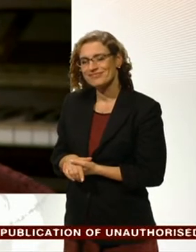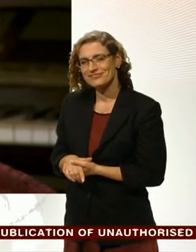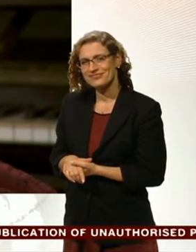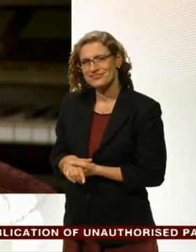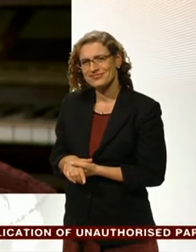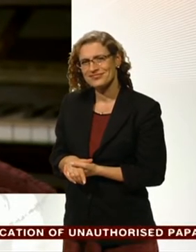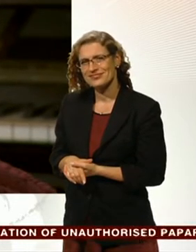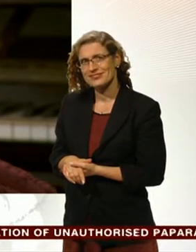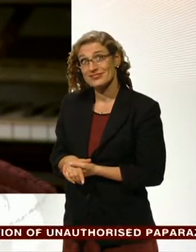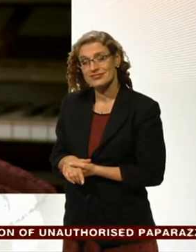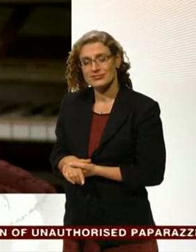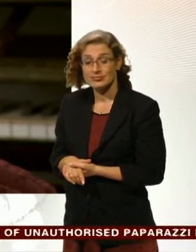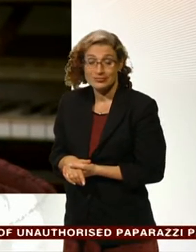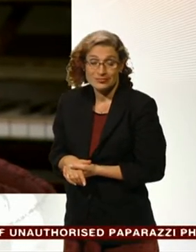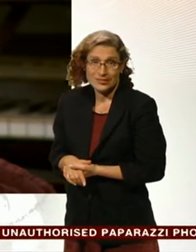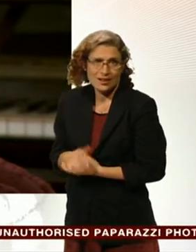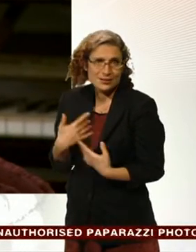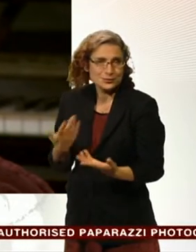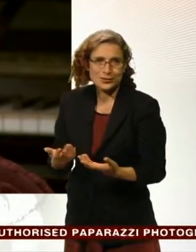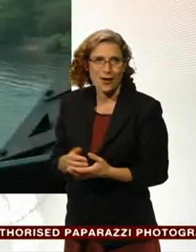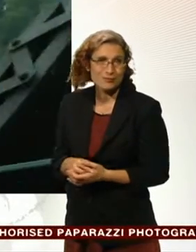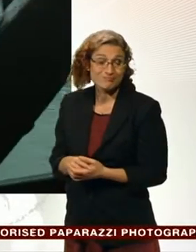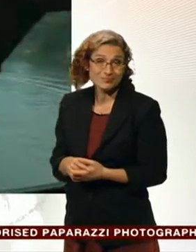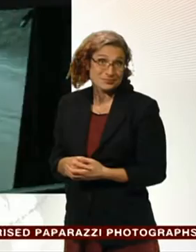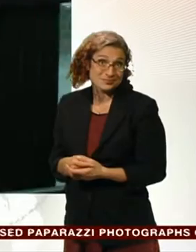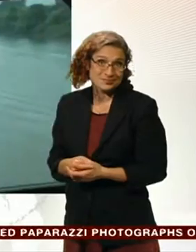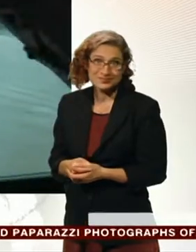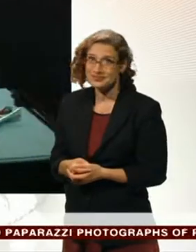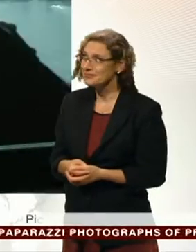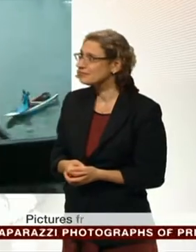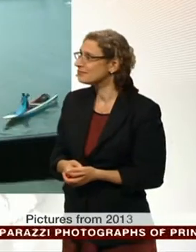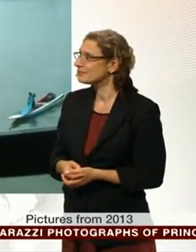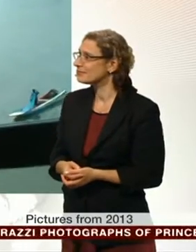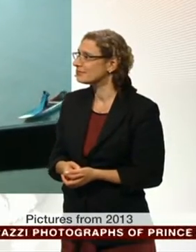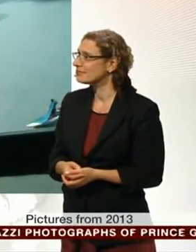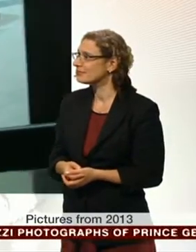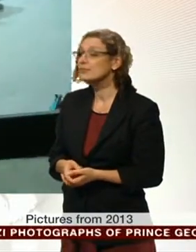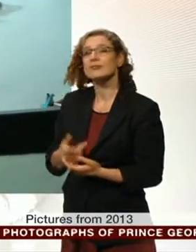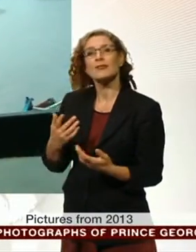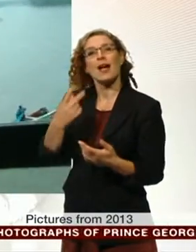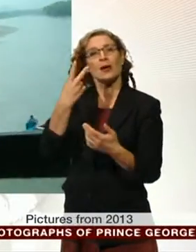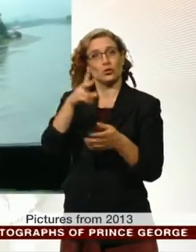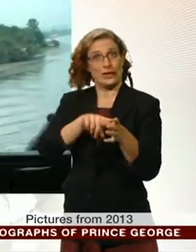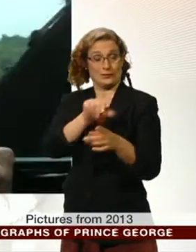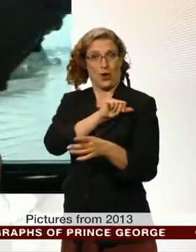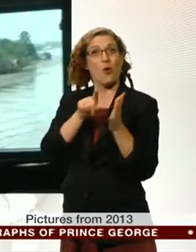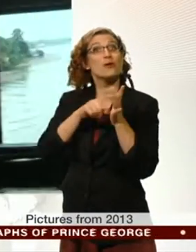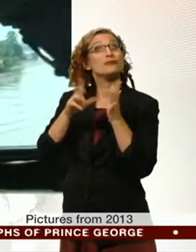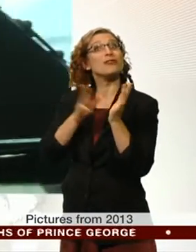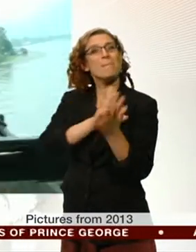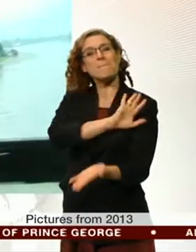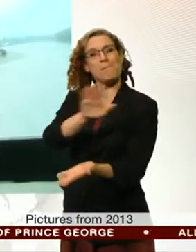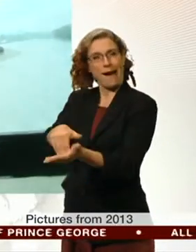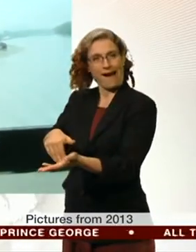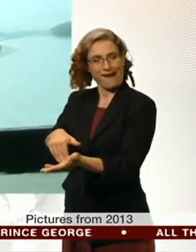A great thing, I don't know. Two years ago, Jim returned. The bridge he helped to